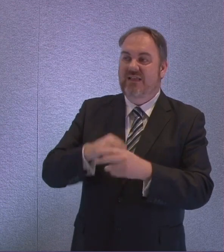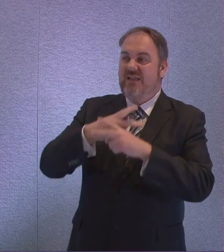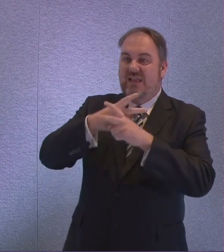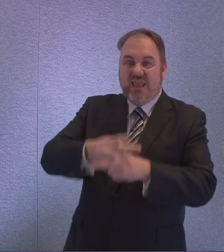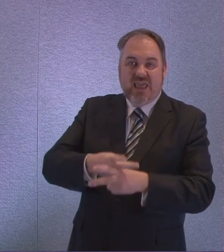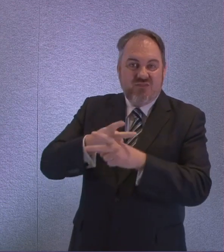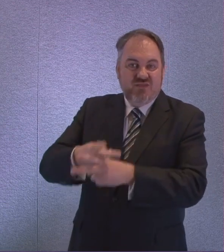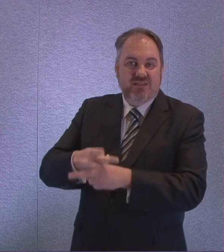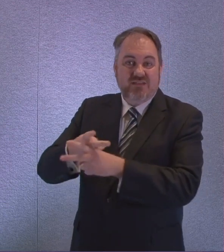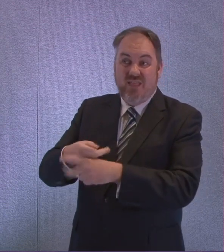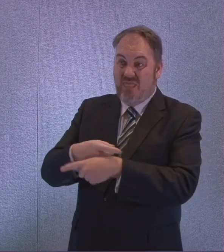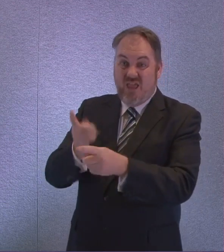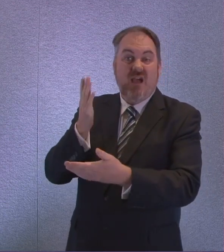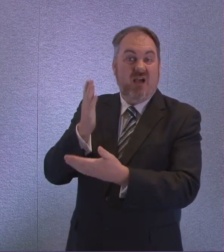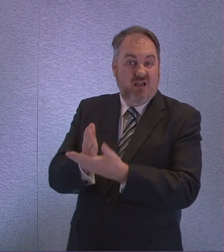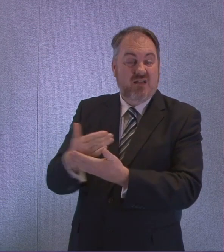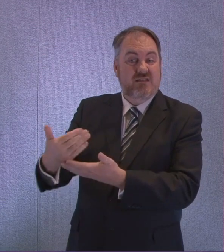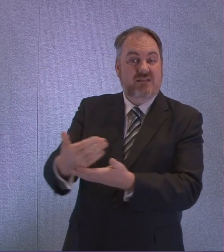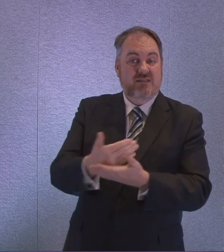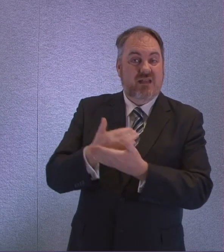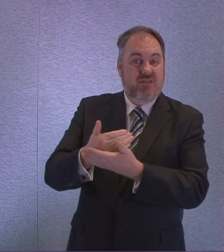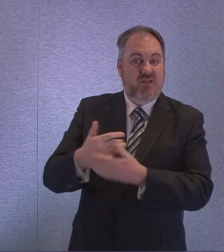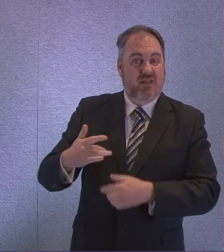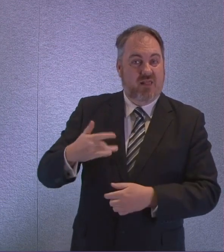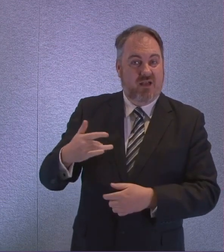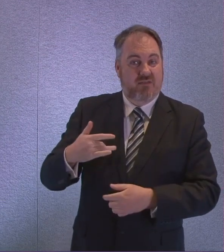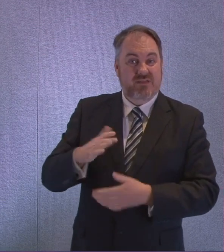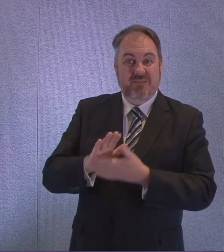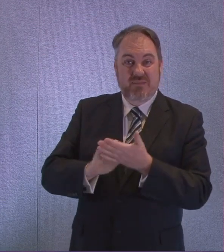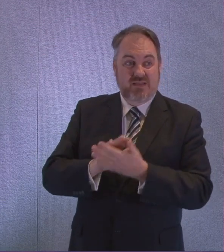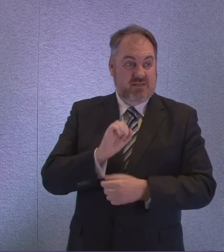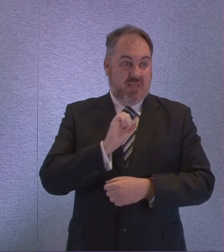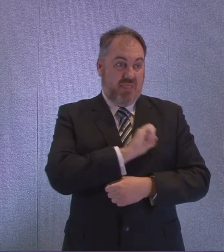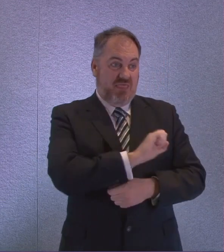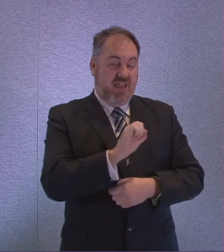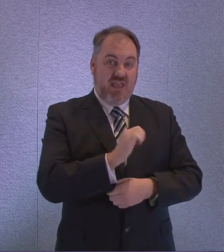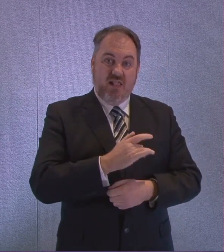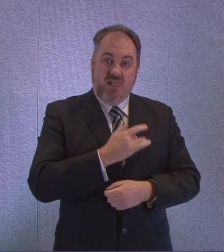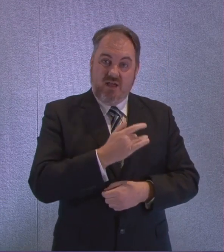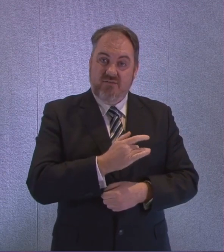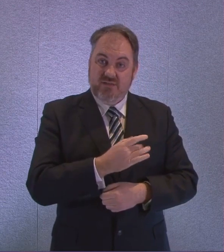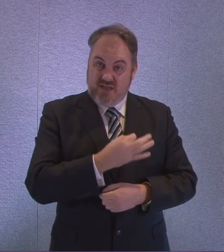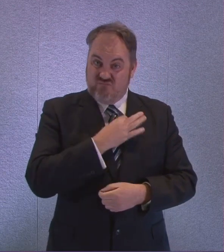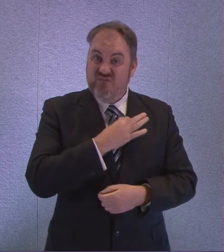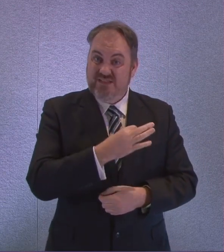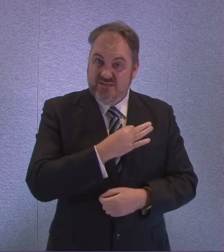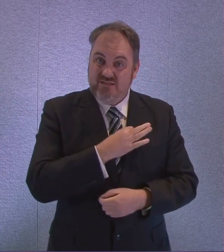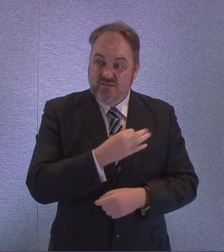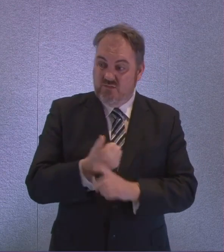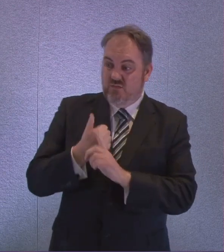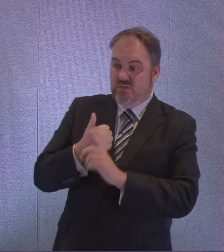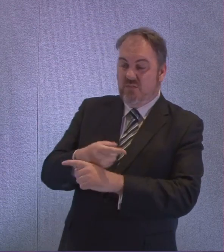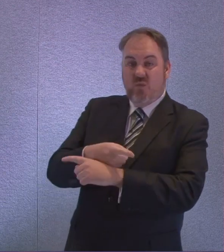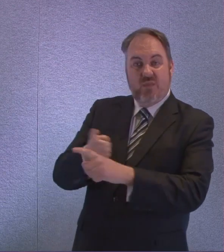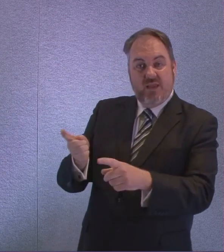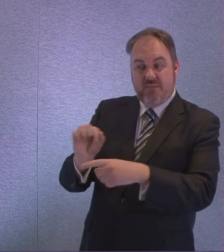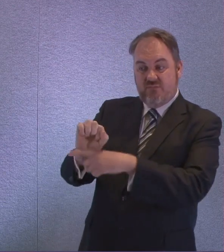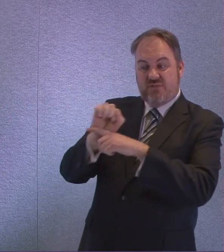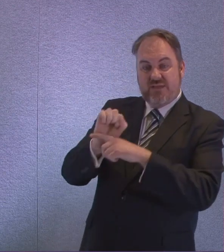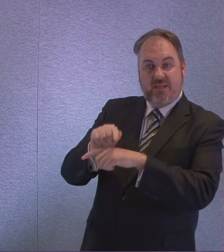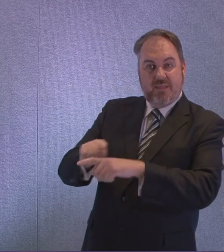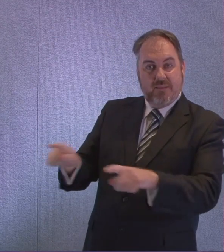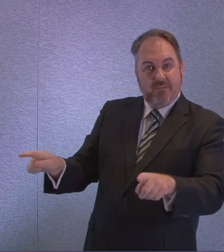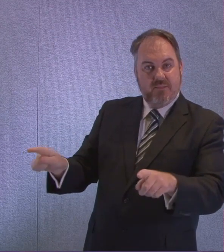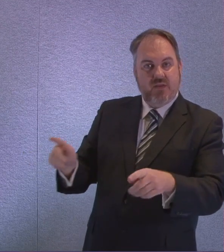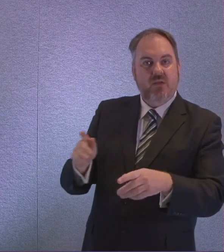end, saving lives and at times putting their own lives at risk in so doing. It's a national